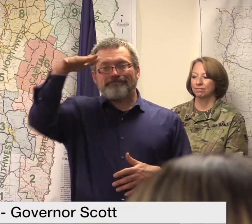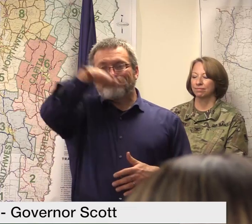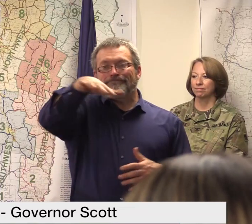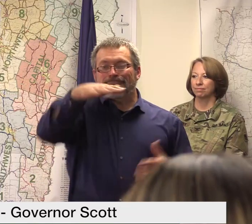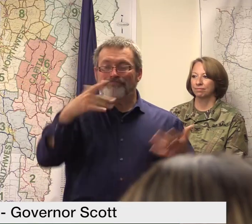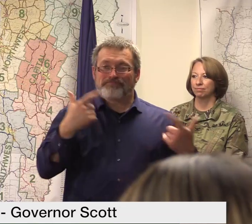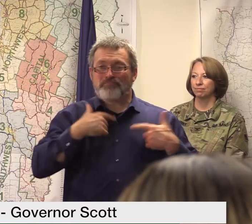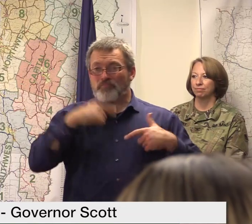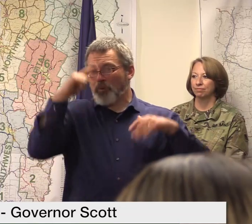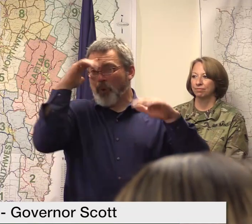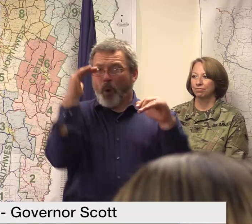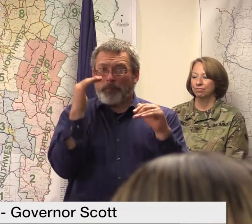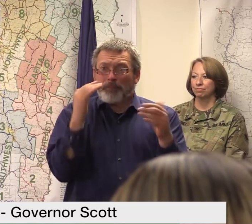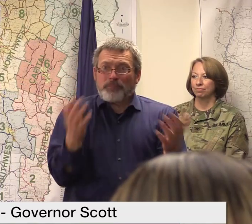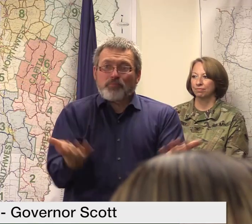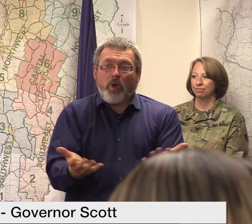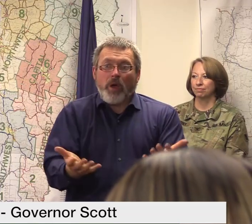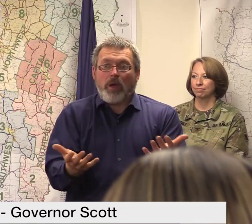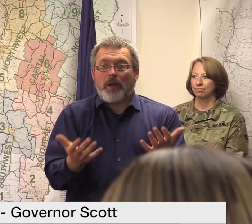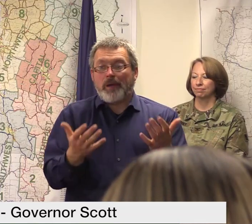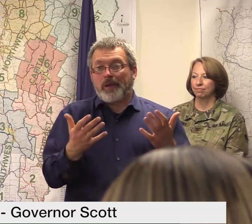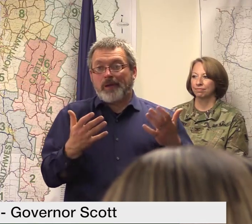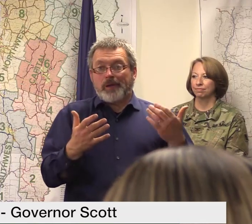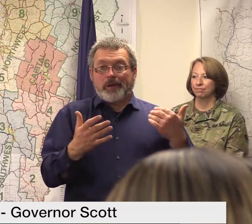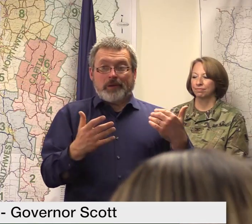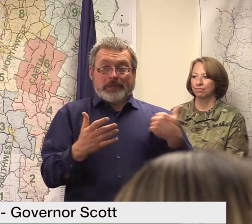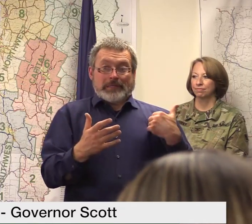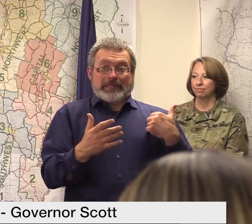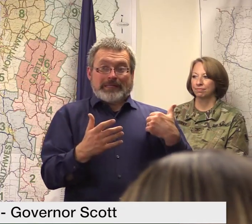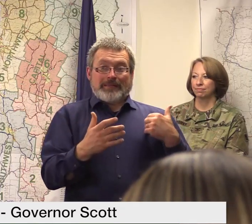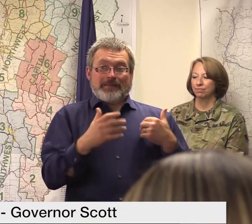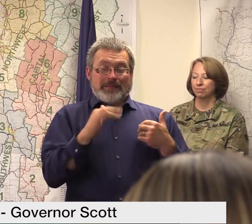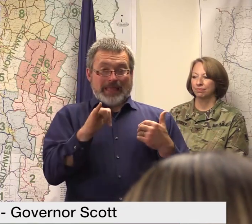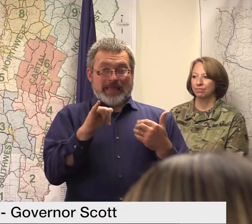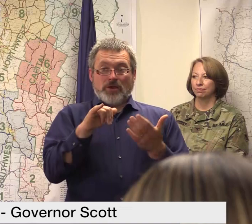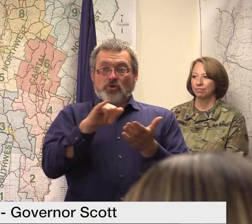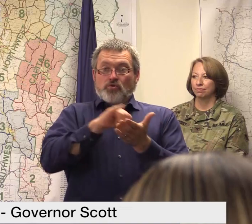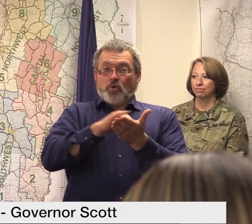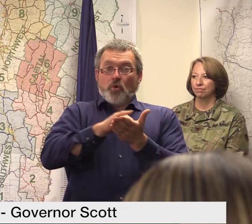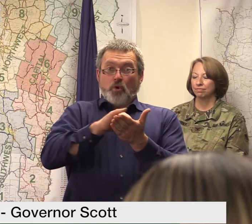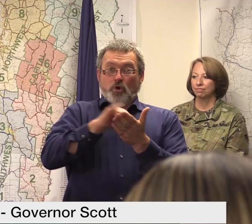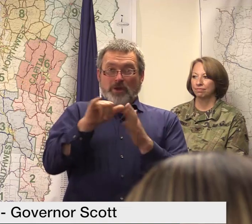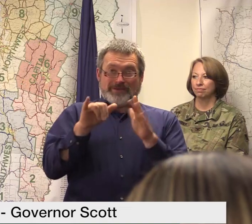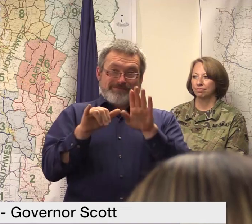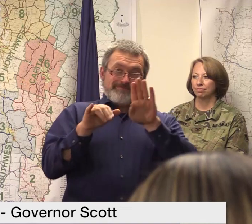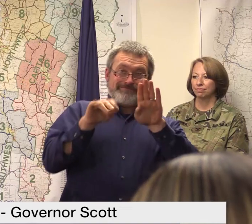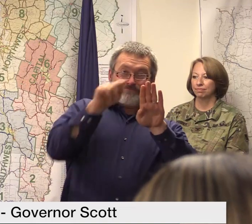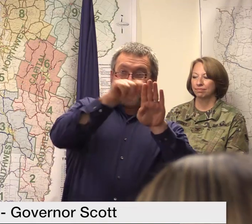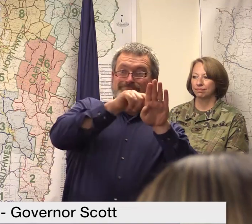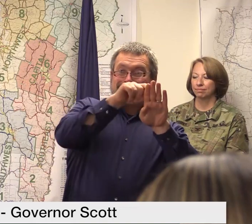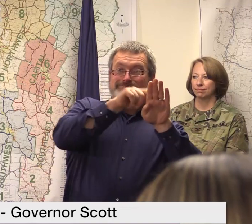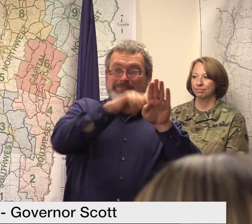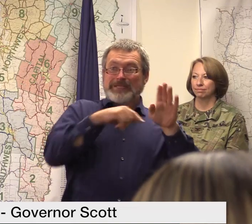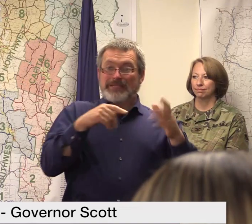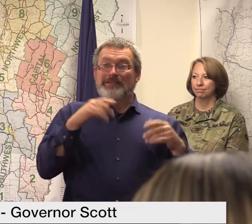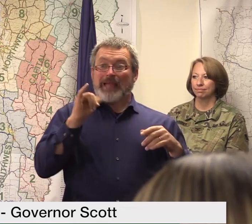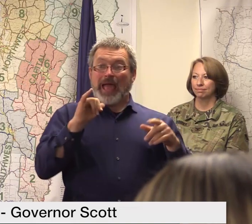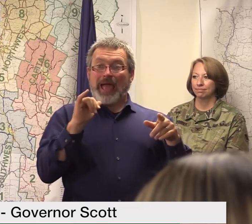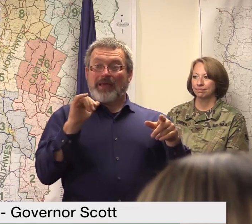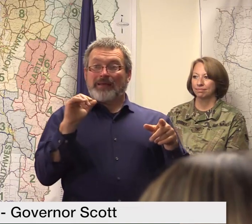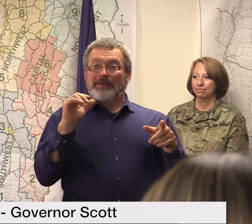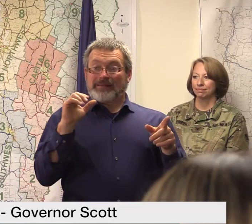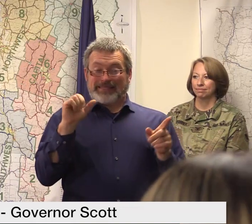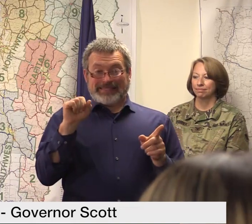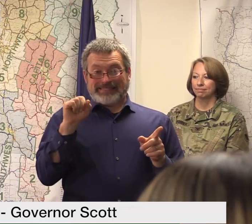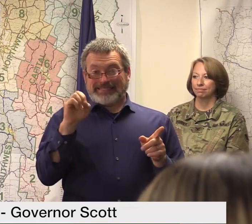damage in northern New York I know Representative Stefanik is looking into supplemental funding